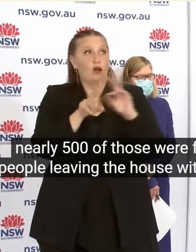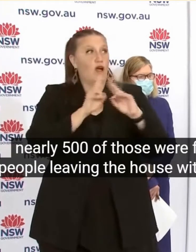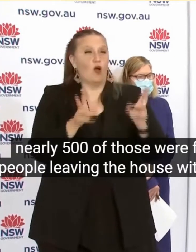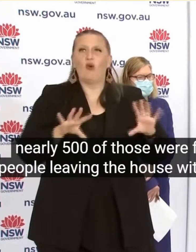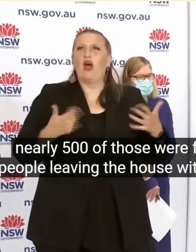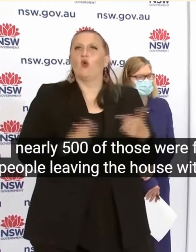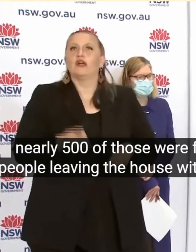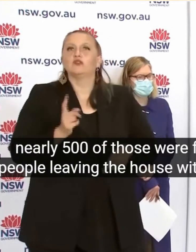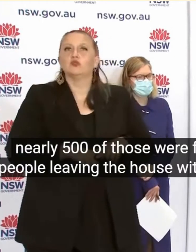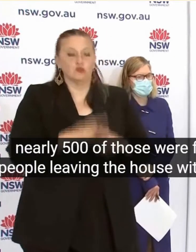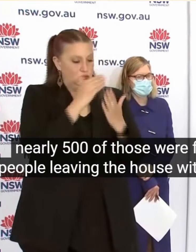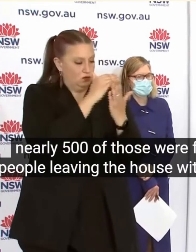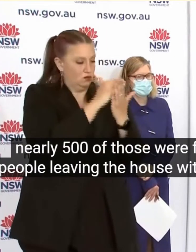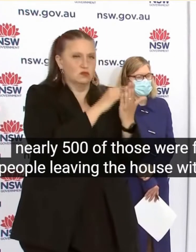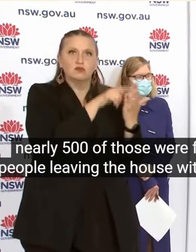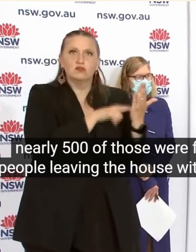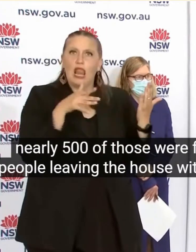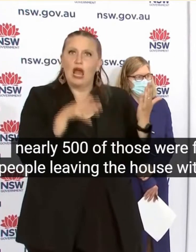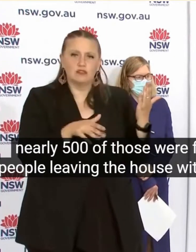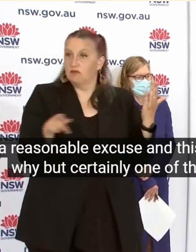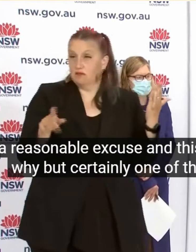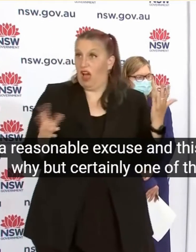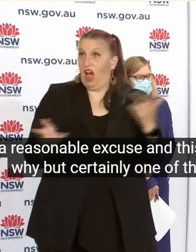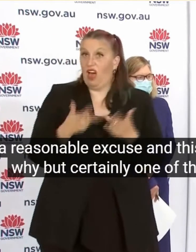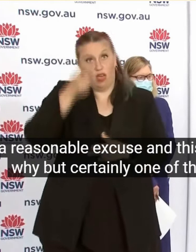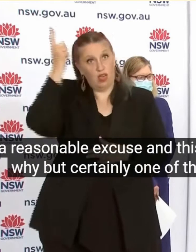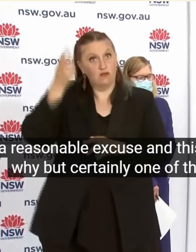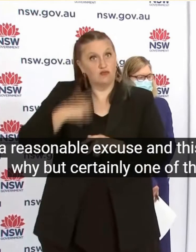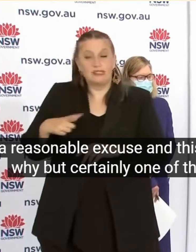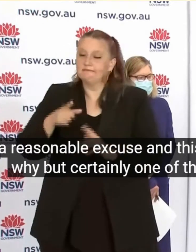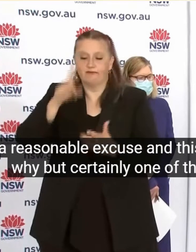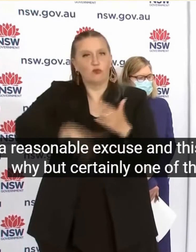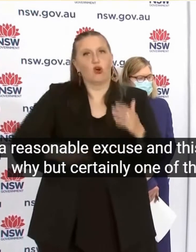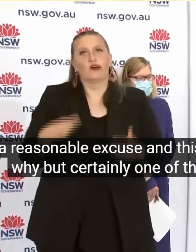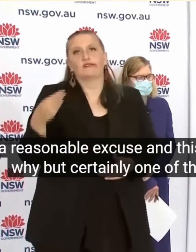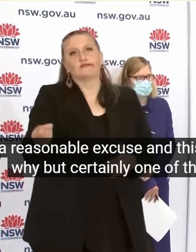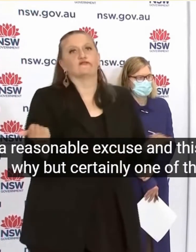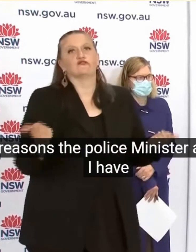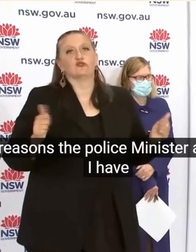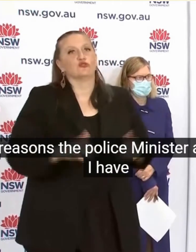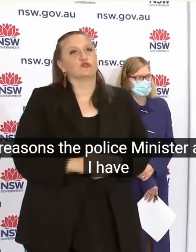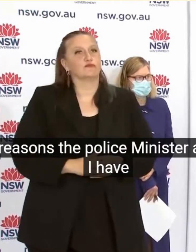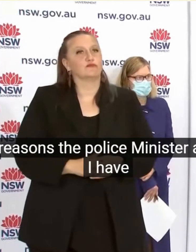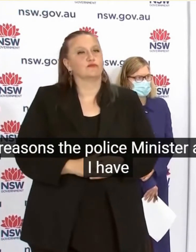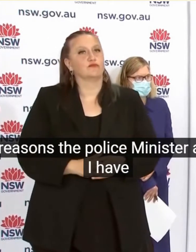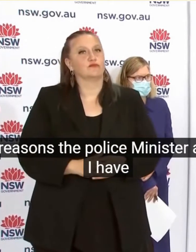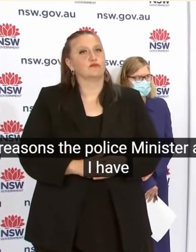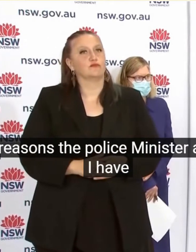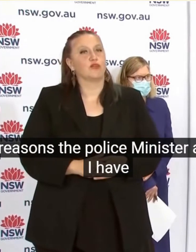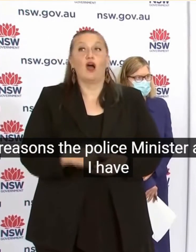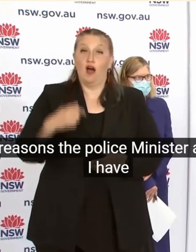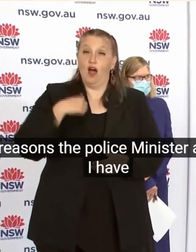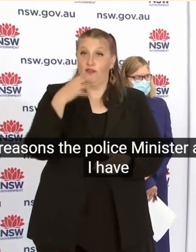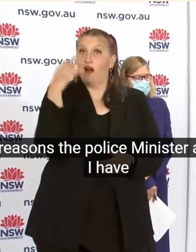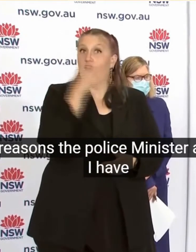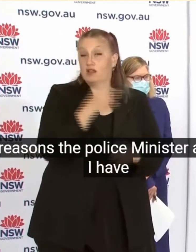And this is why Certainly one of the reasons The police minister And I have asked For these additional powers Including the curf